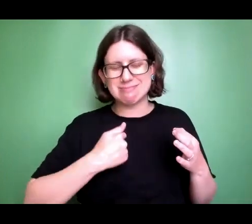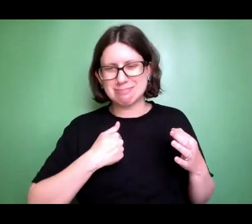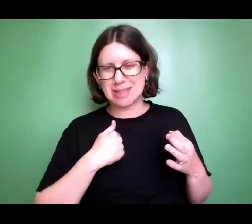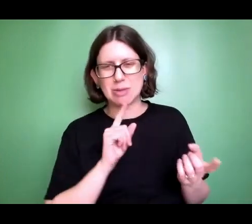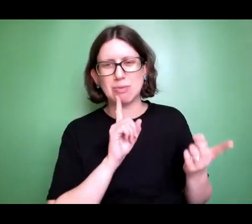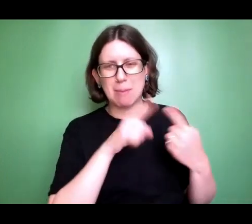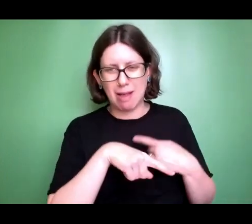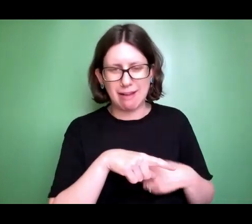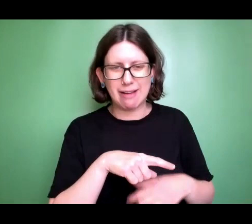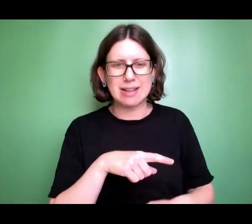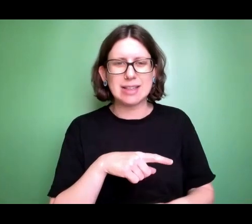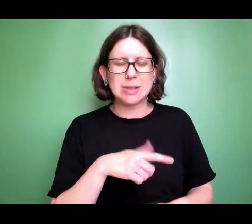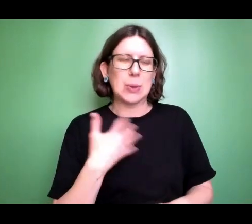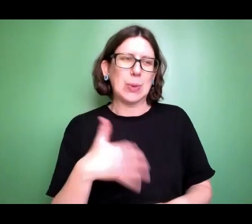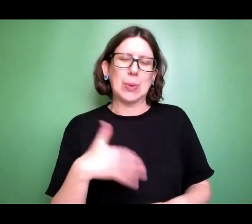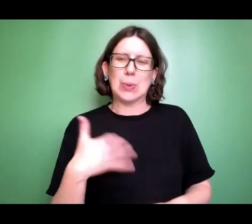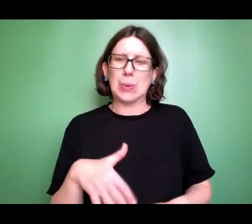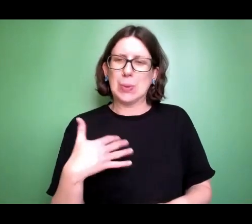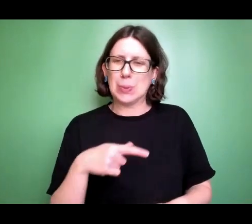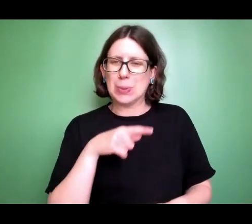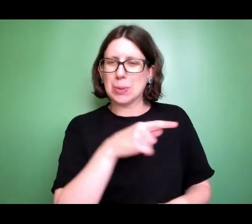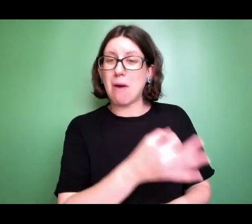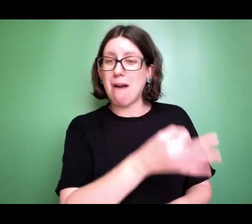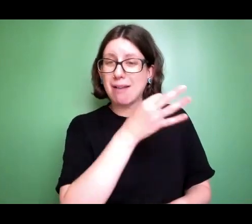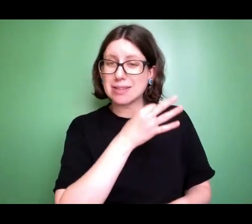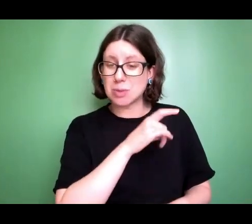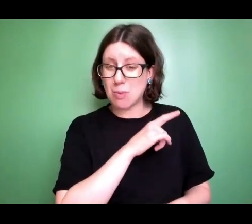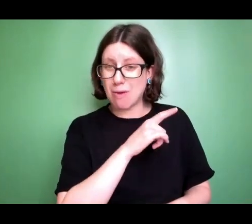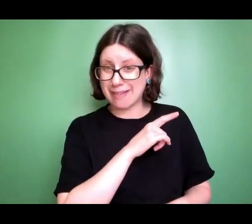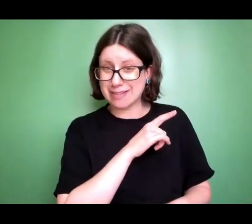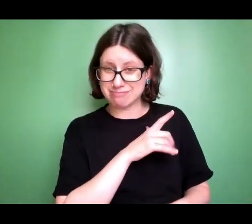it's incredible that you asked that because this Wednesday,